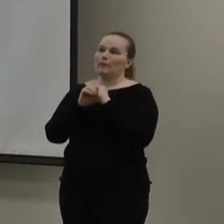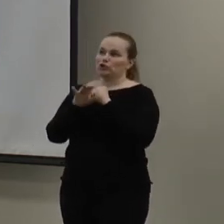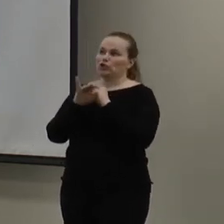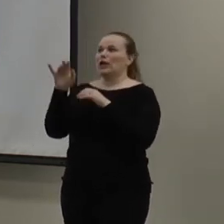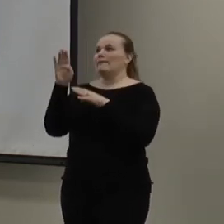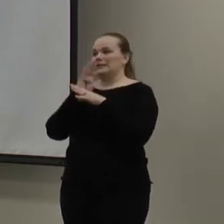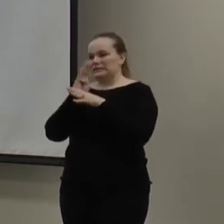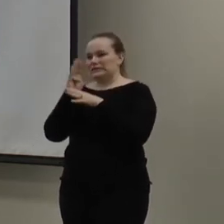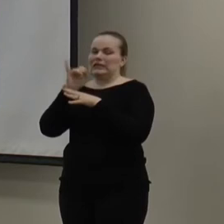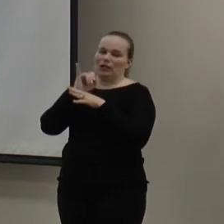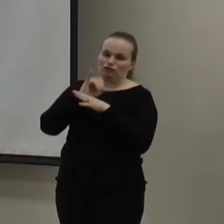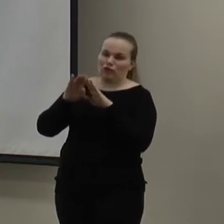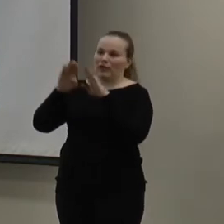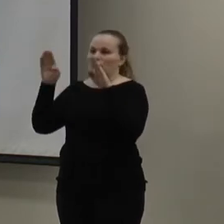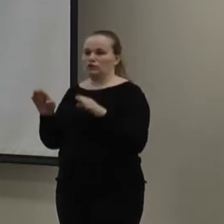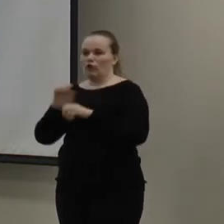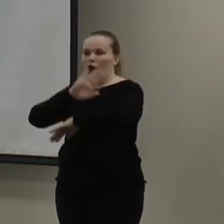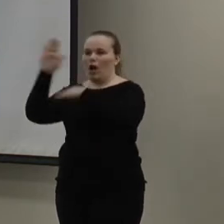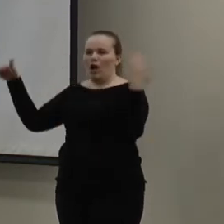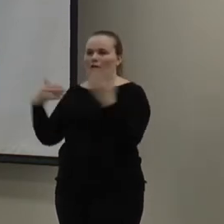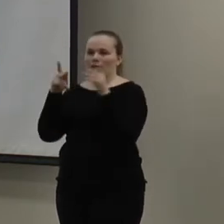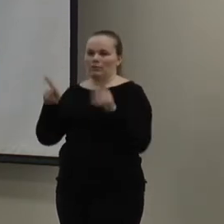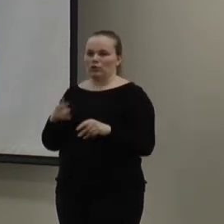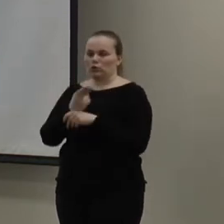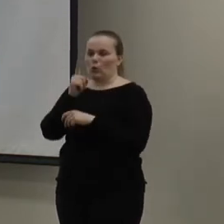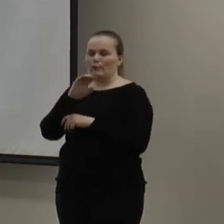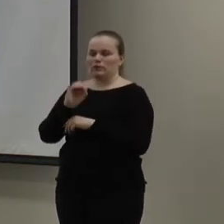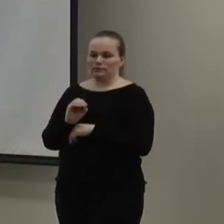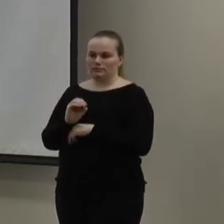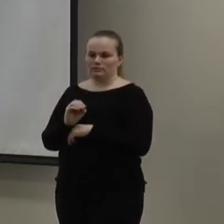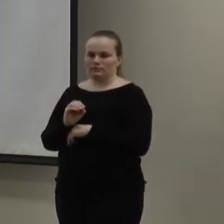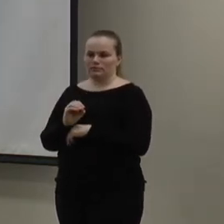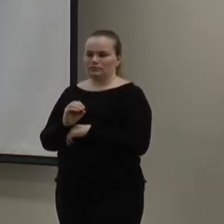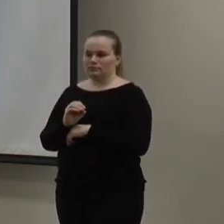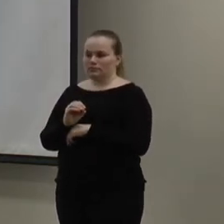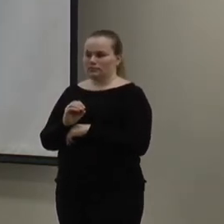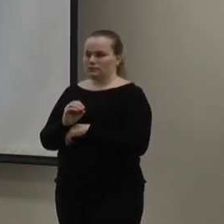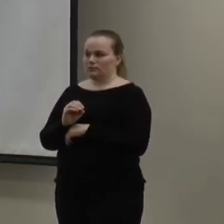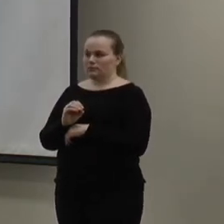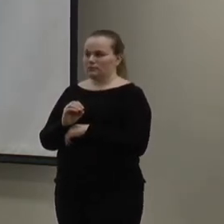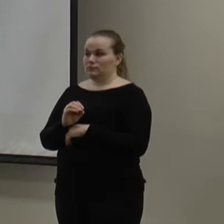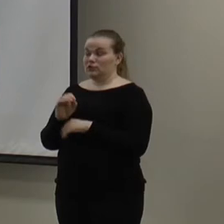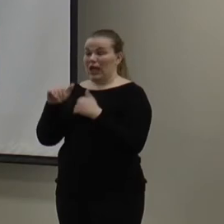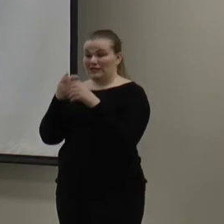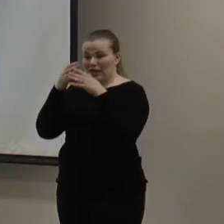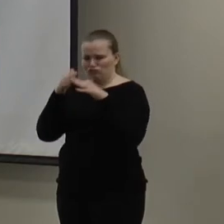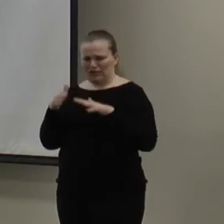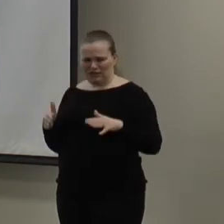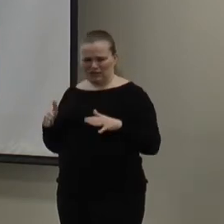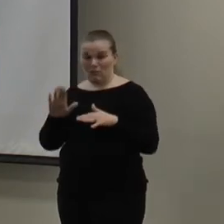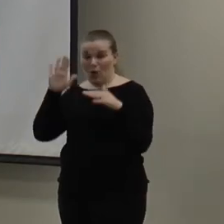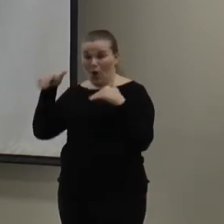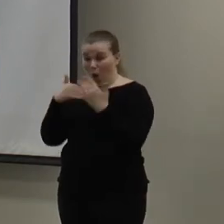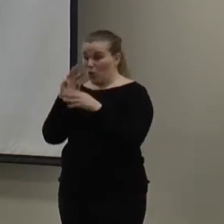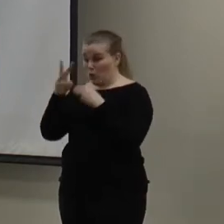industrial, and residential. So, for everybody. So, the way that it breaks down is basically all the